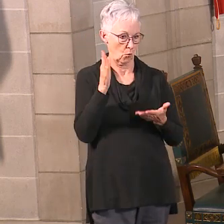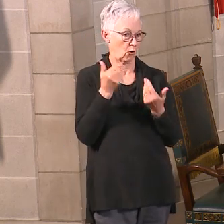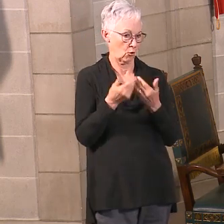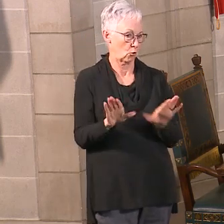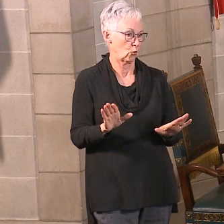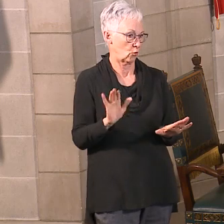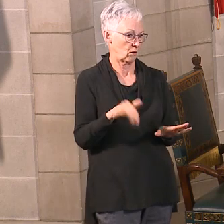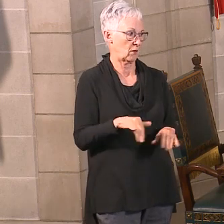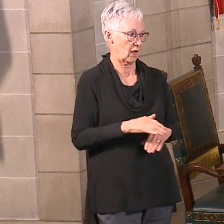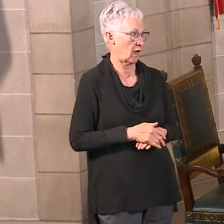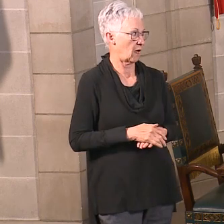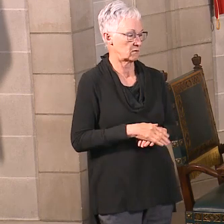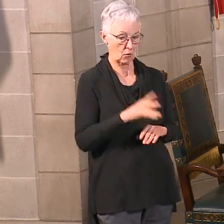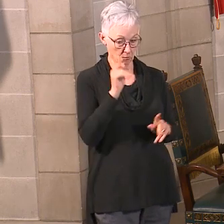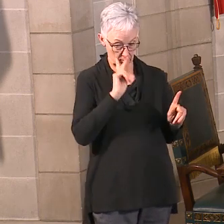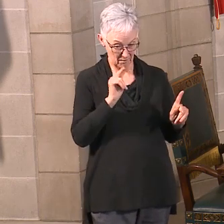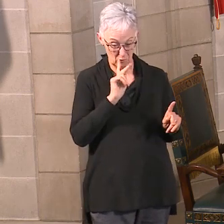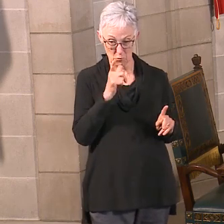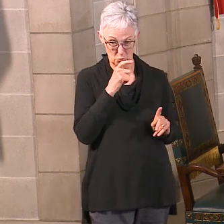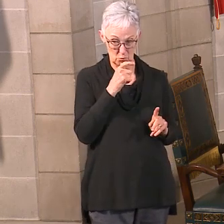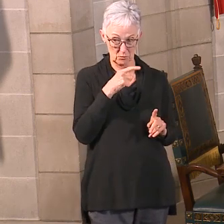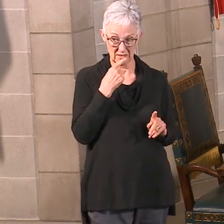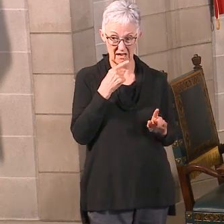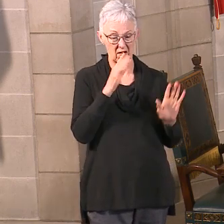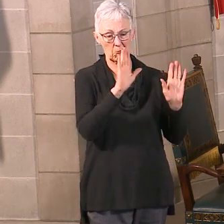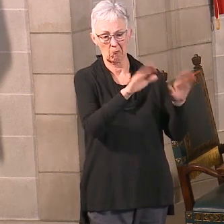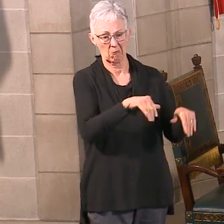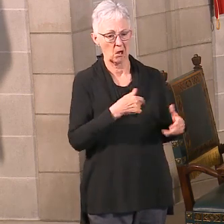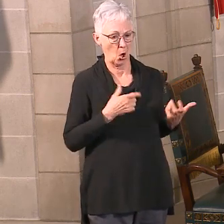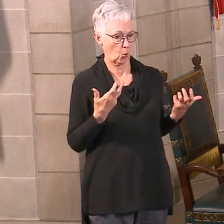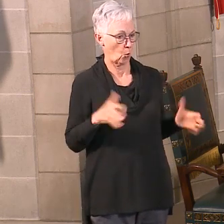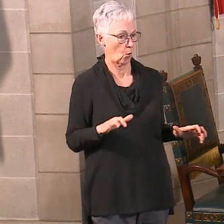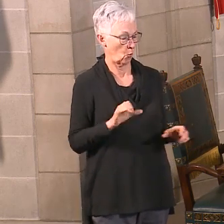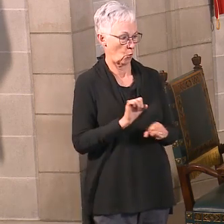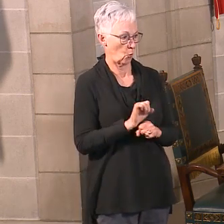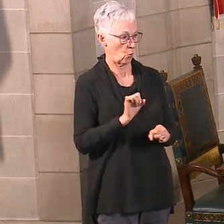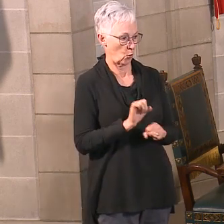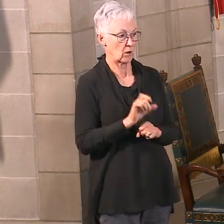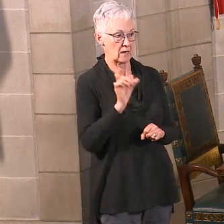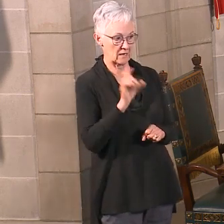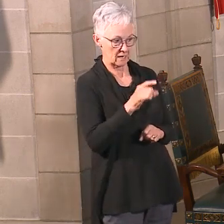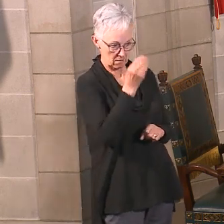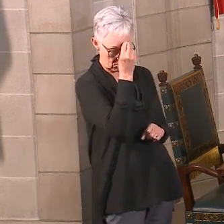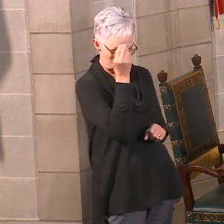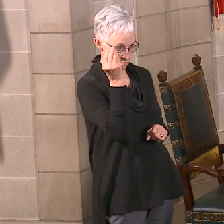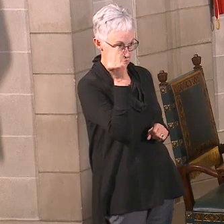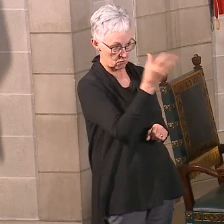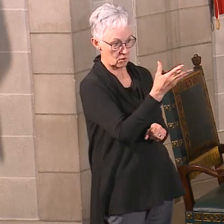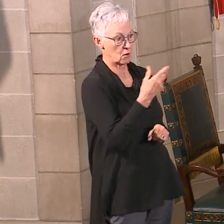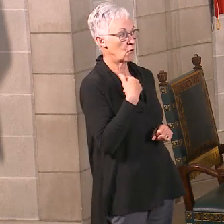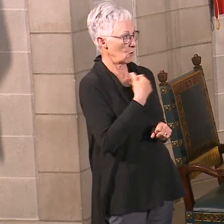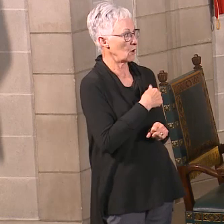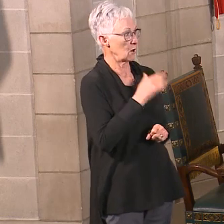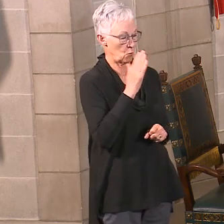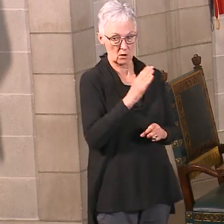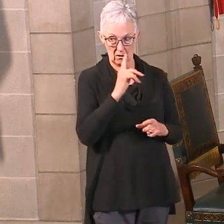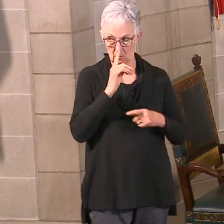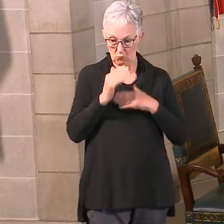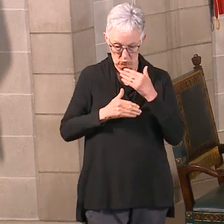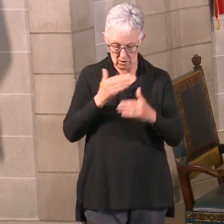are people like that who are saying they'd rather stay home and take unemployment, then you just need to report that to us and then we'll process that appropriately.